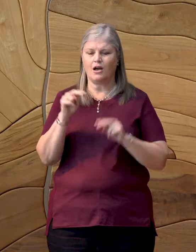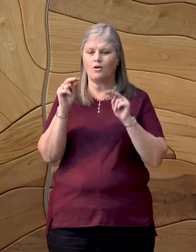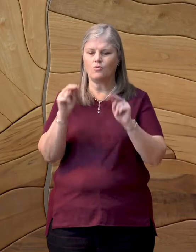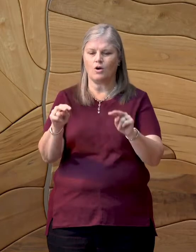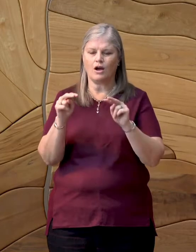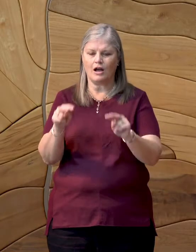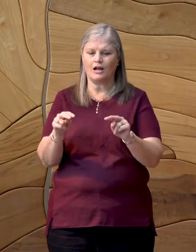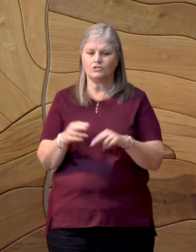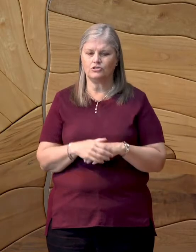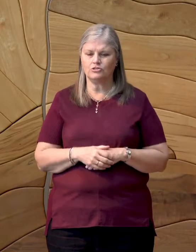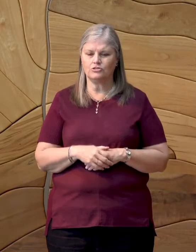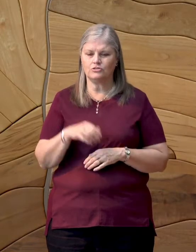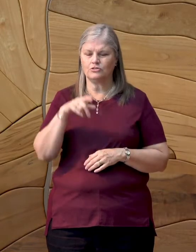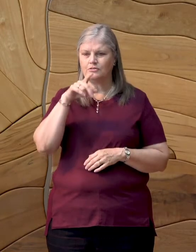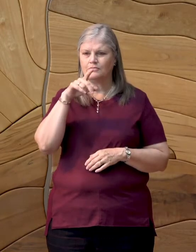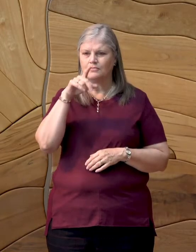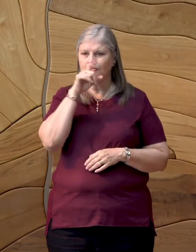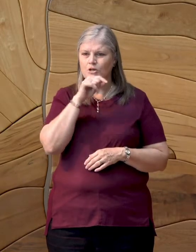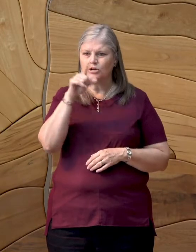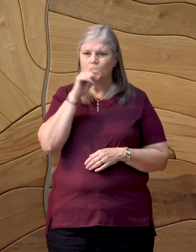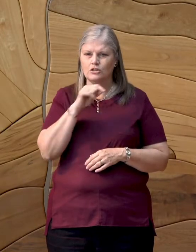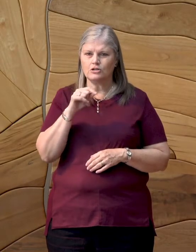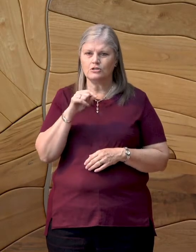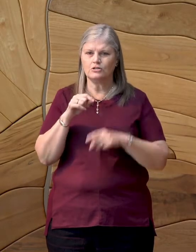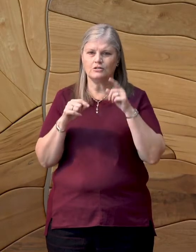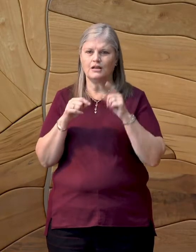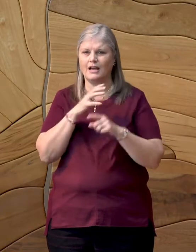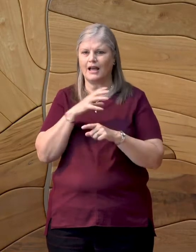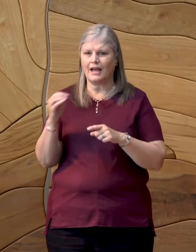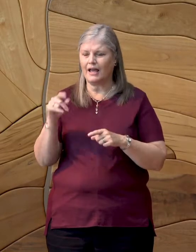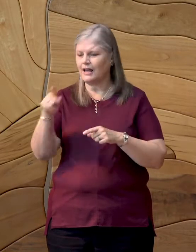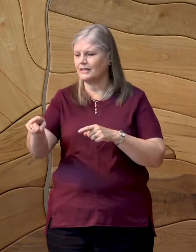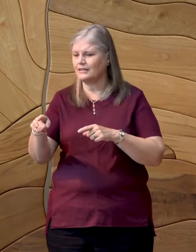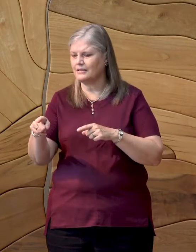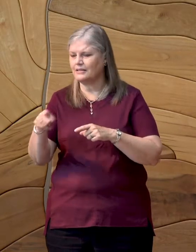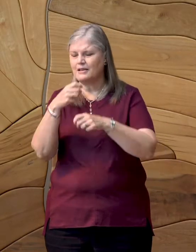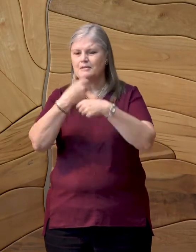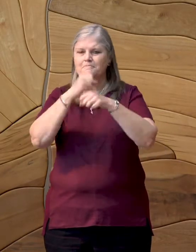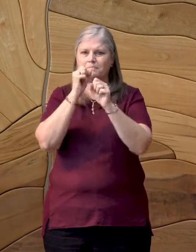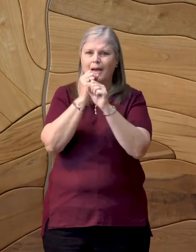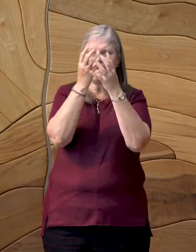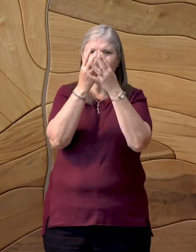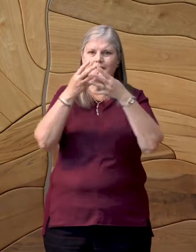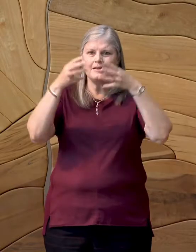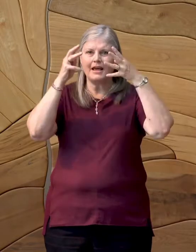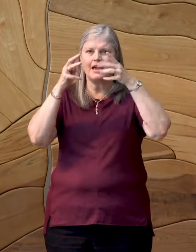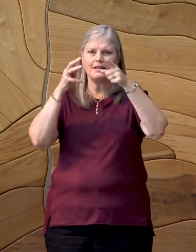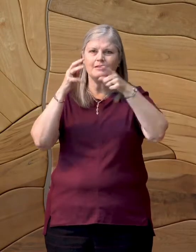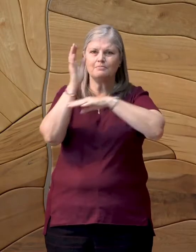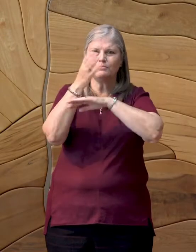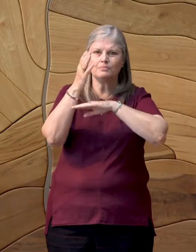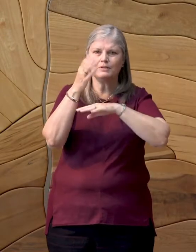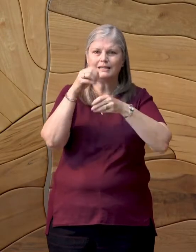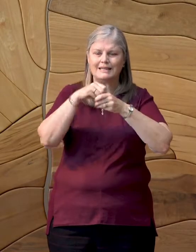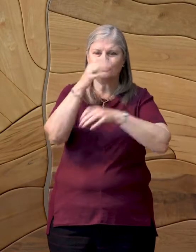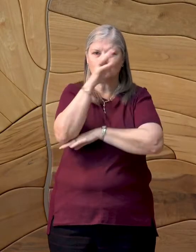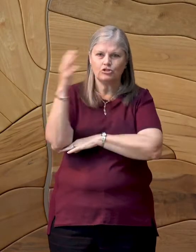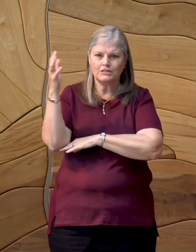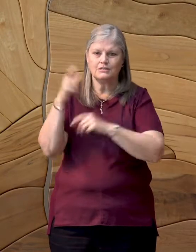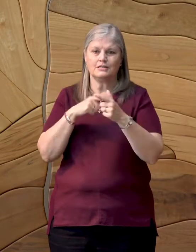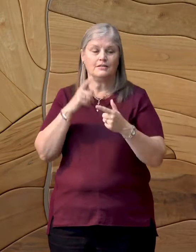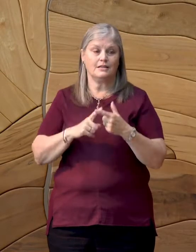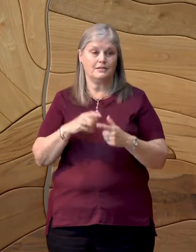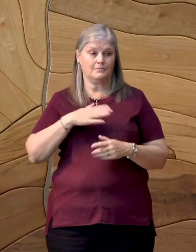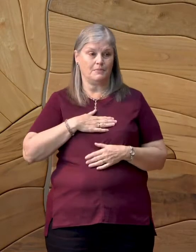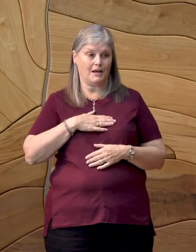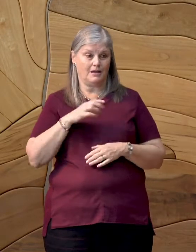orb-weaver fashion a net between shag-bark hickory and white ash. Then it's